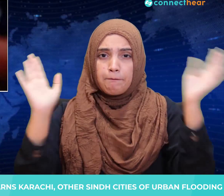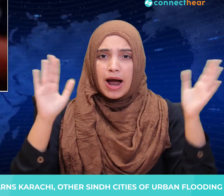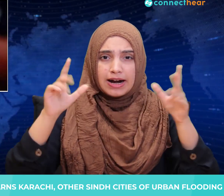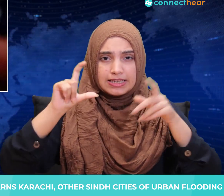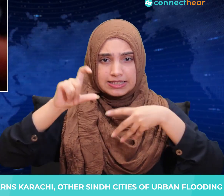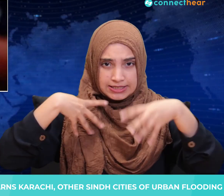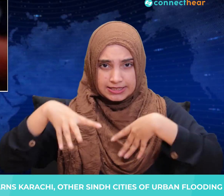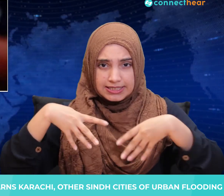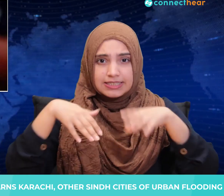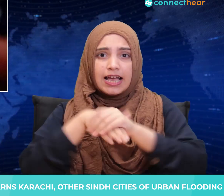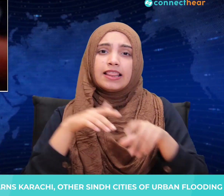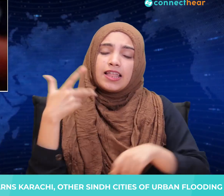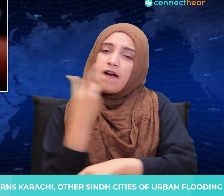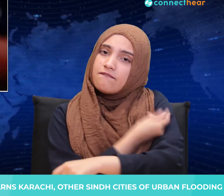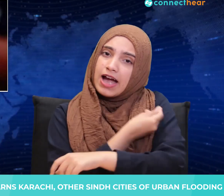by the end of September.